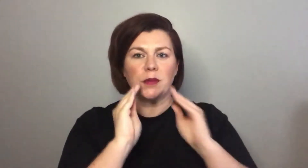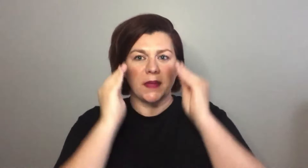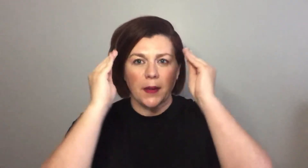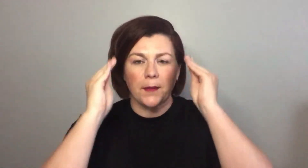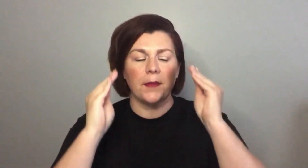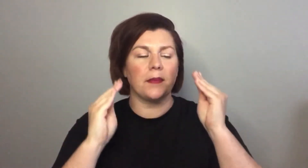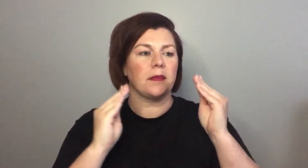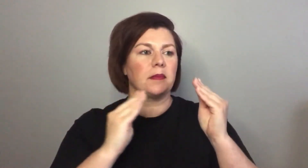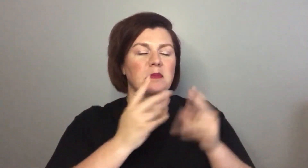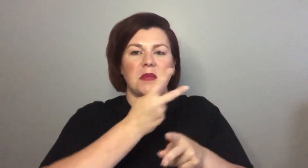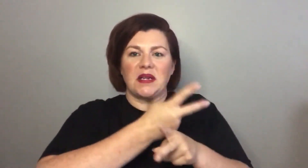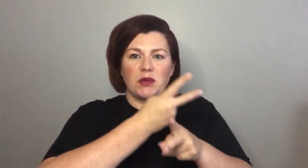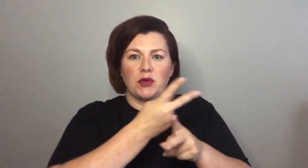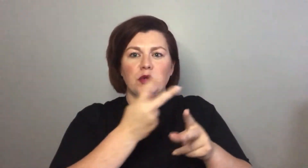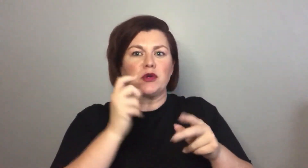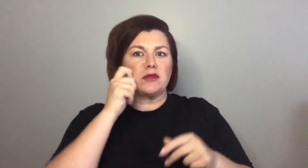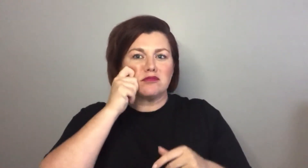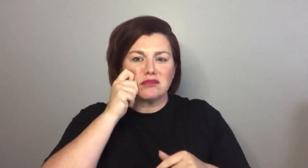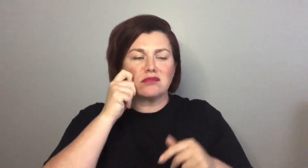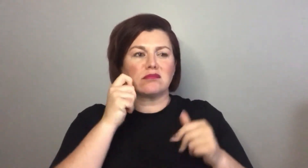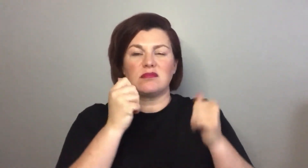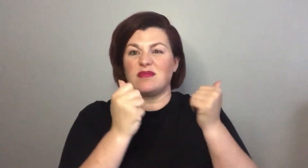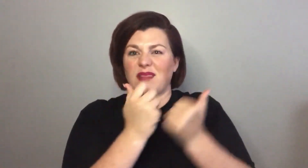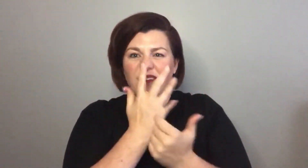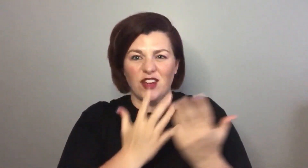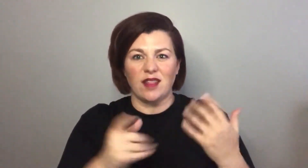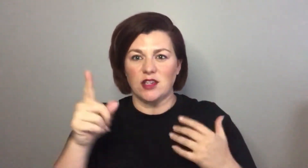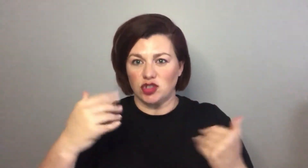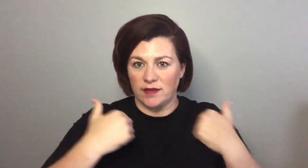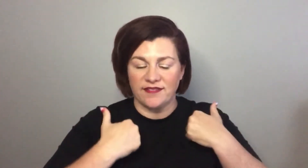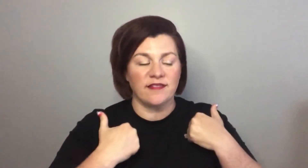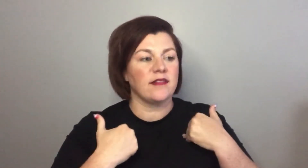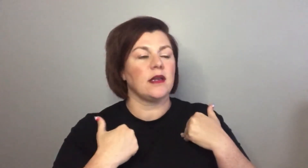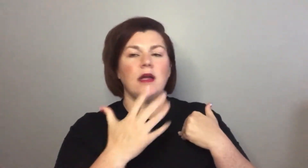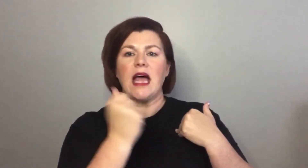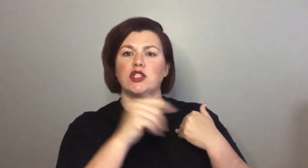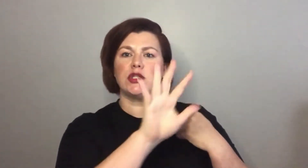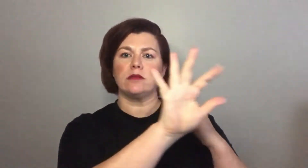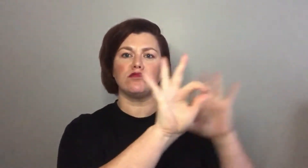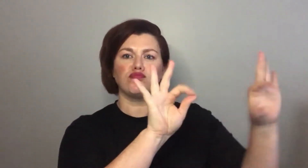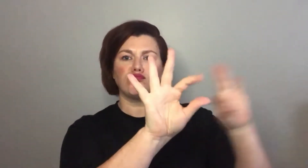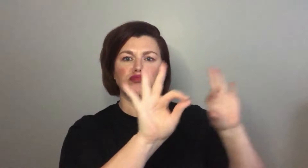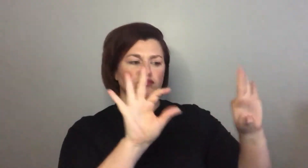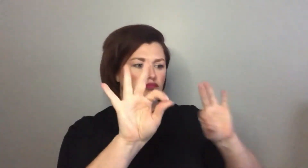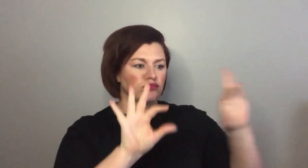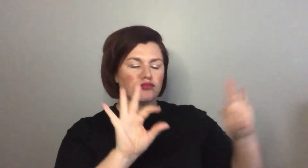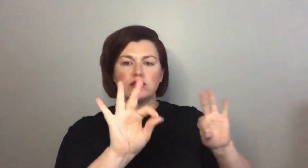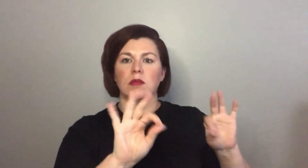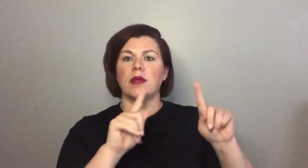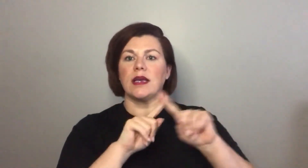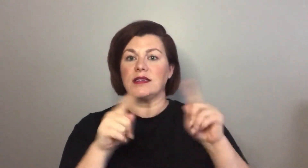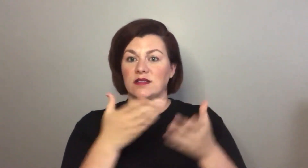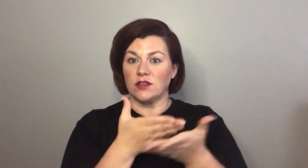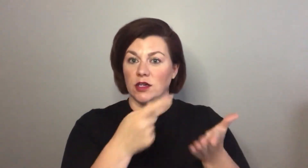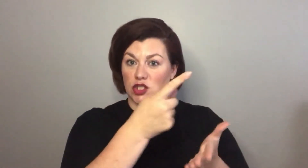of all of the makeup that she has and skincare and things like that and she picks certain items